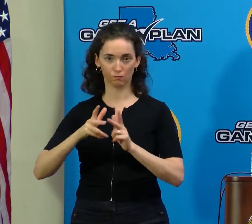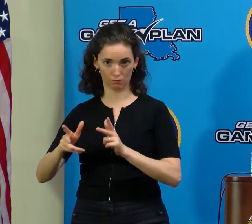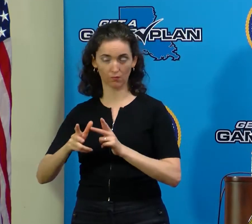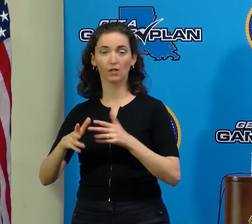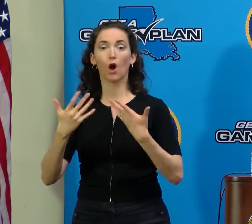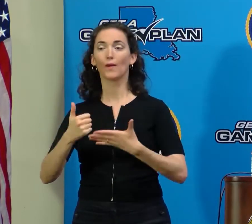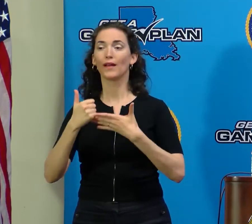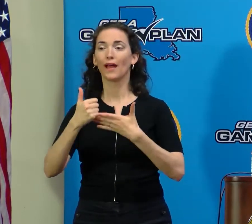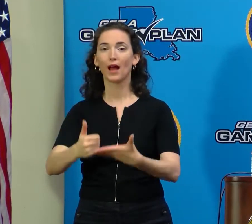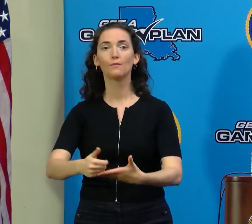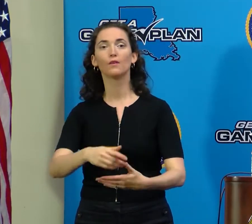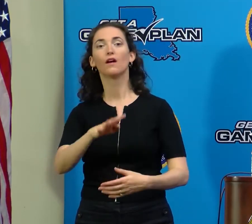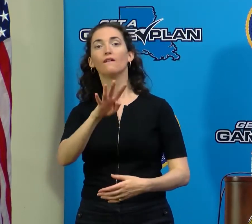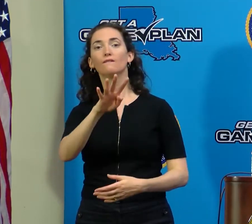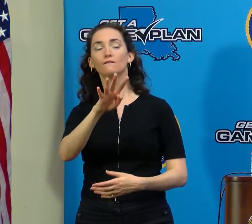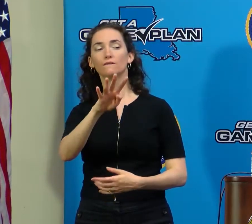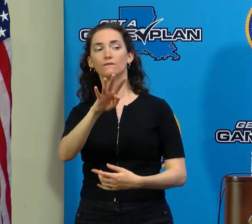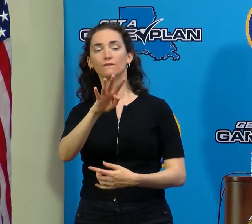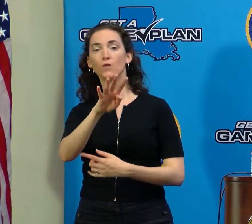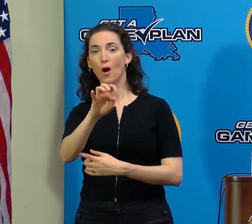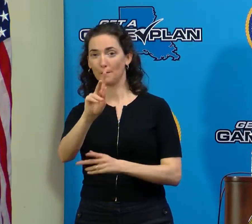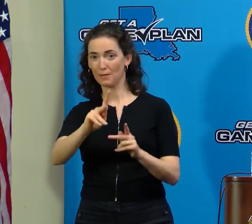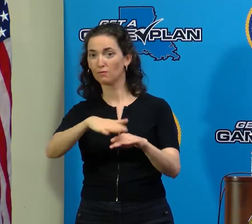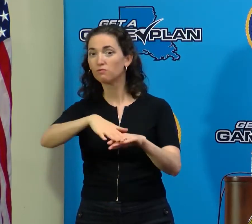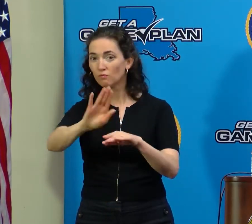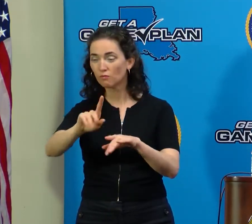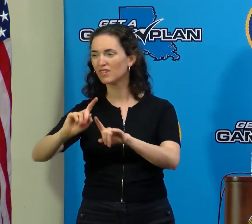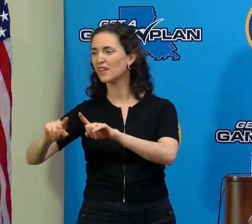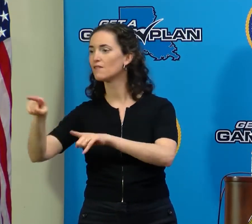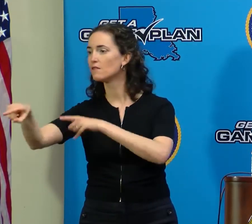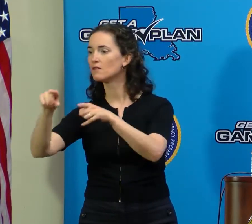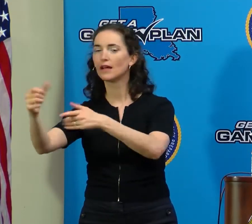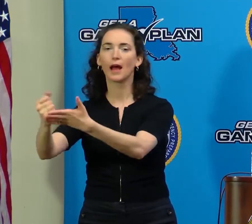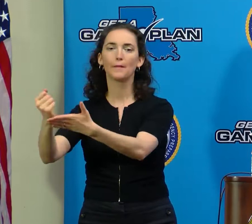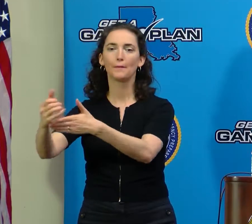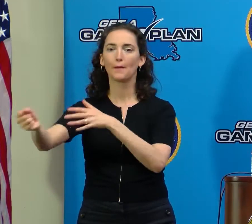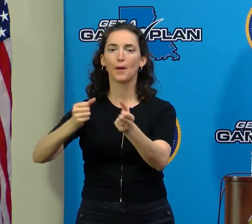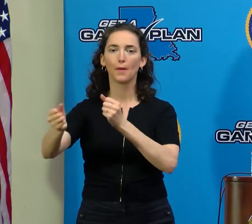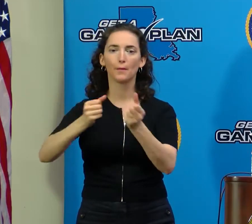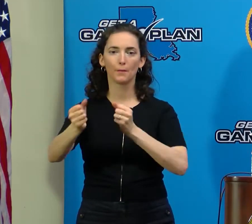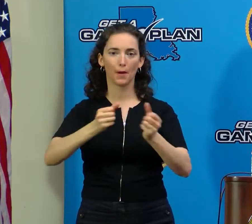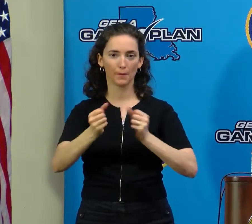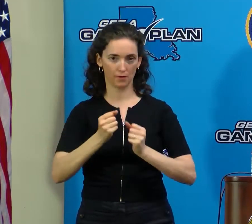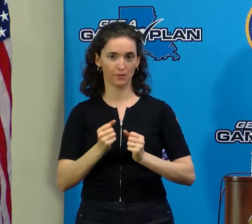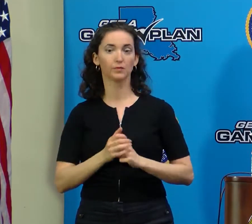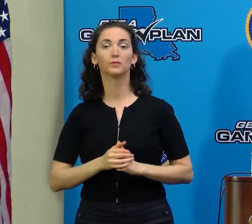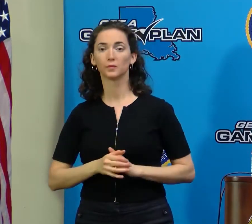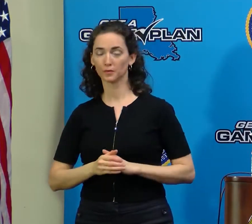evacuated more than 400 people from various locations in the affected parishes.